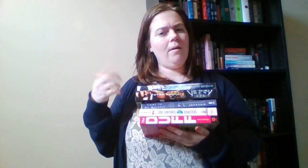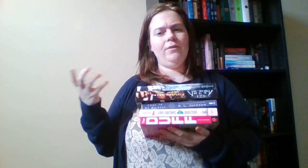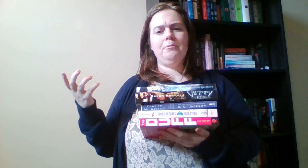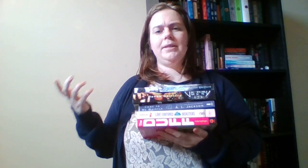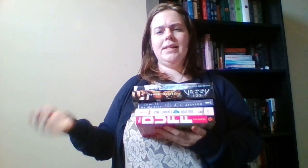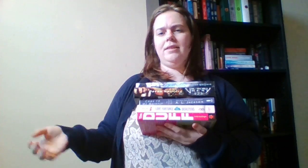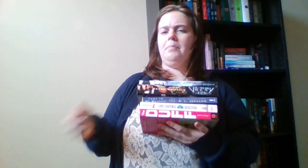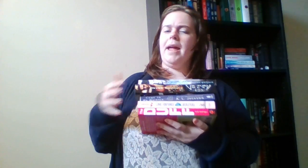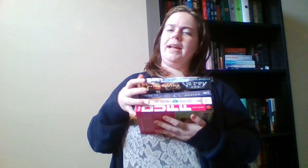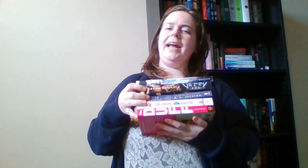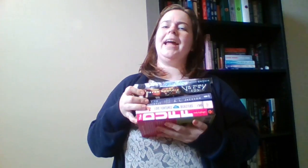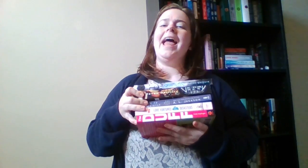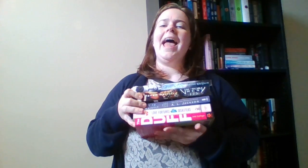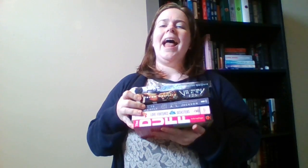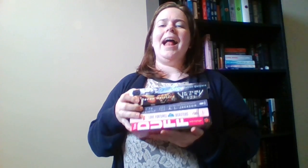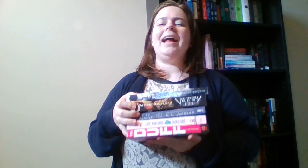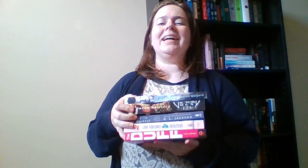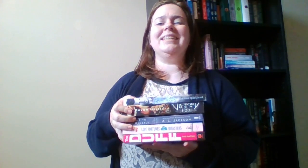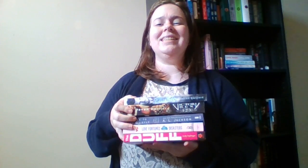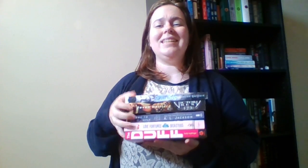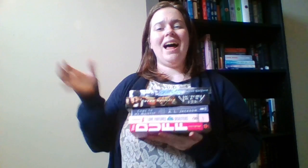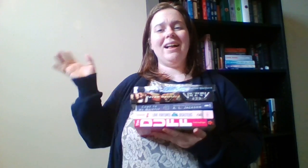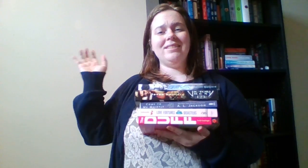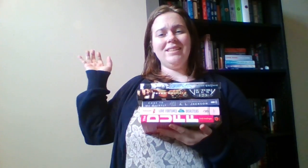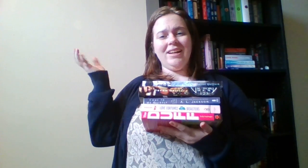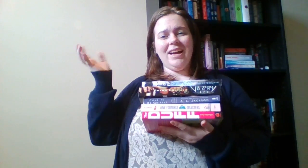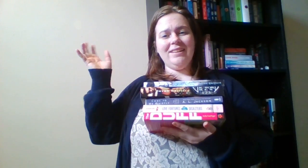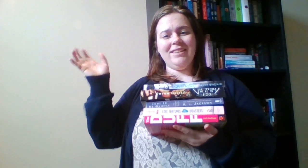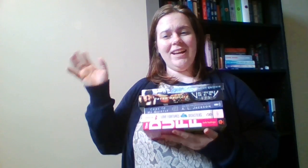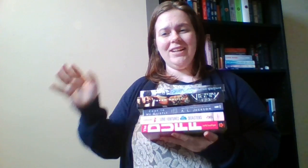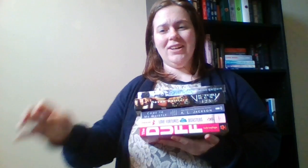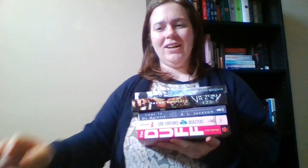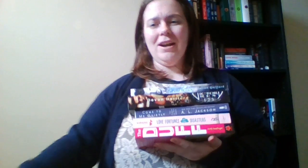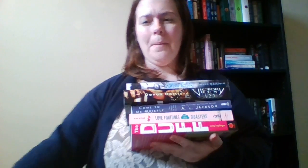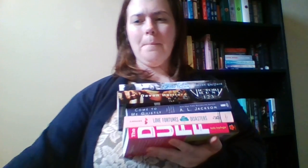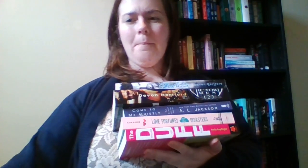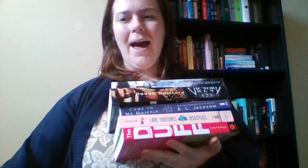if you're participating. And I'll see you guys later. Bye.